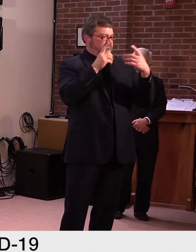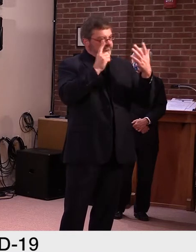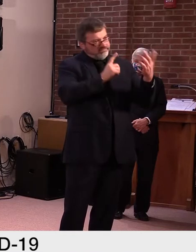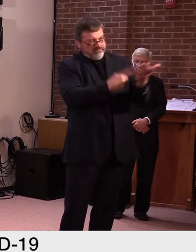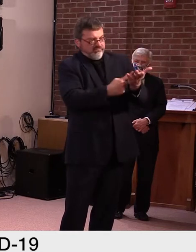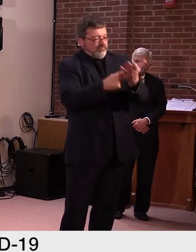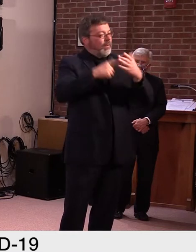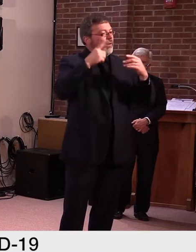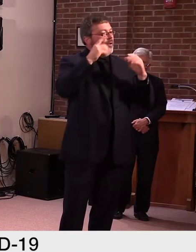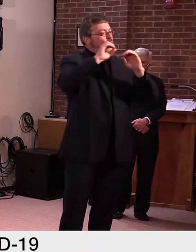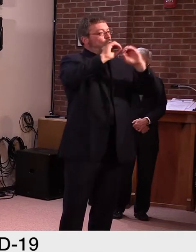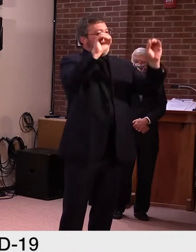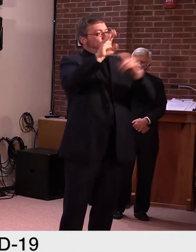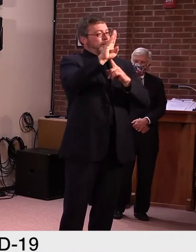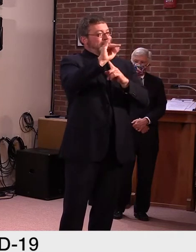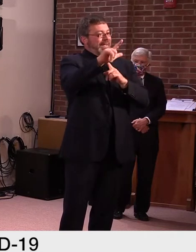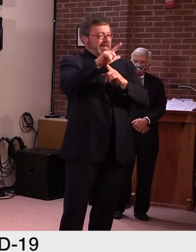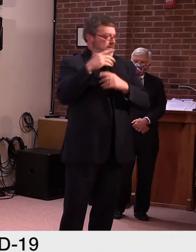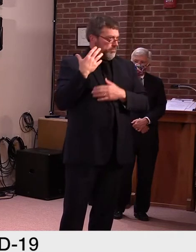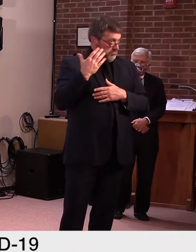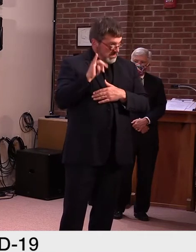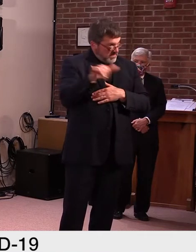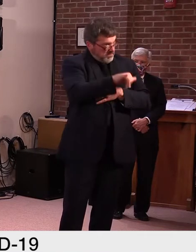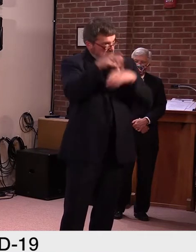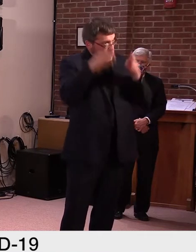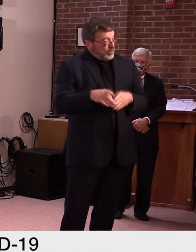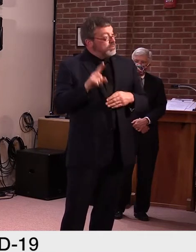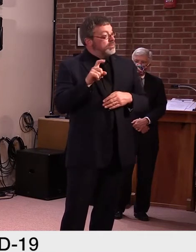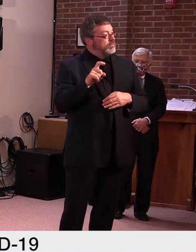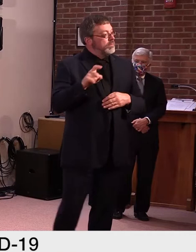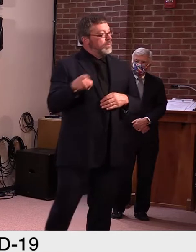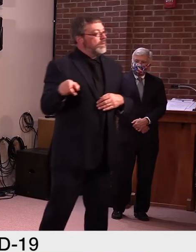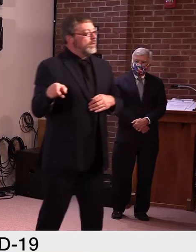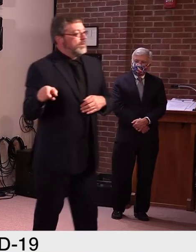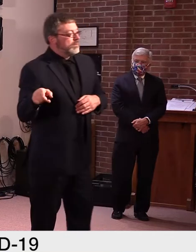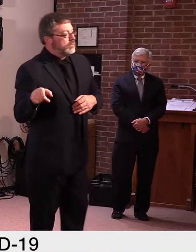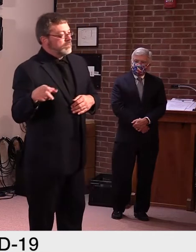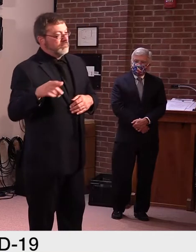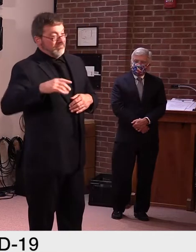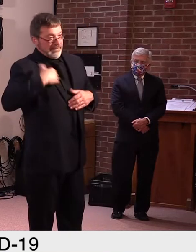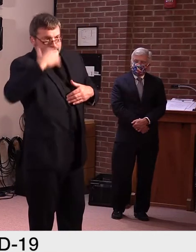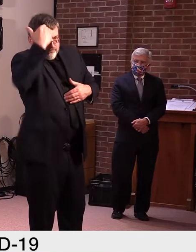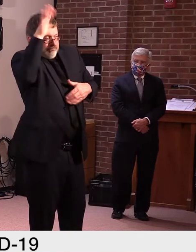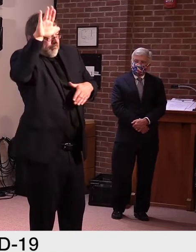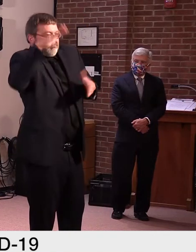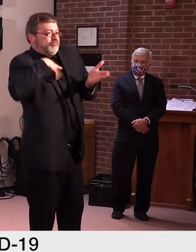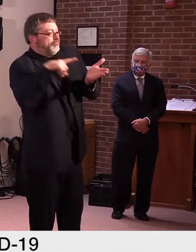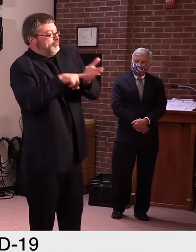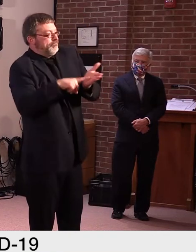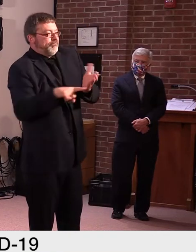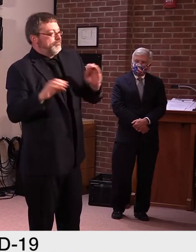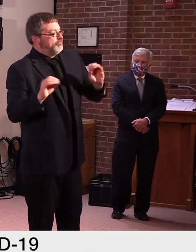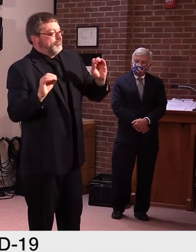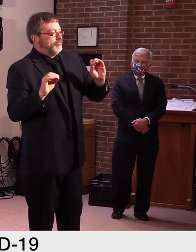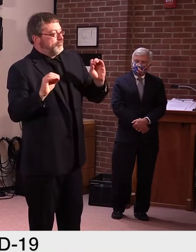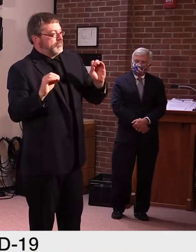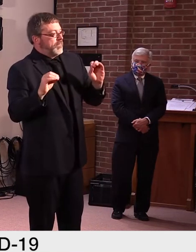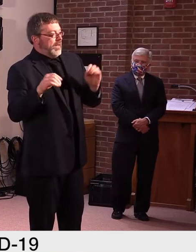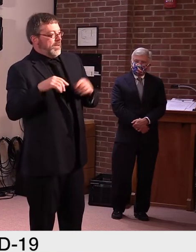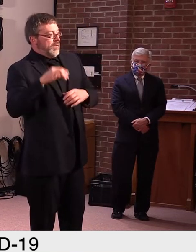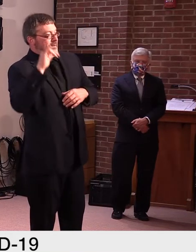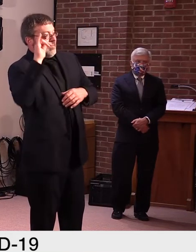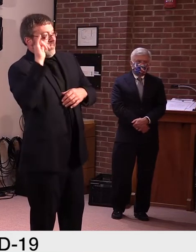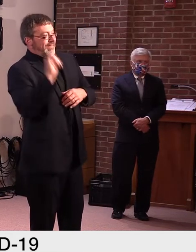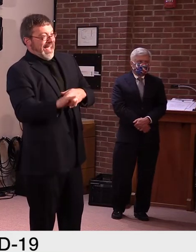our legal counsel indicated it was coming from a prosecutor's office and I'm leaving it in the attorney's hands for now and, uh, we'll work on it as quickly as